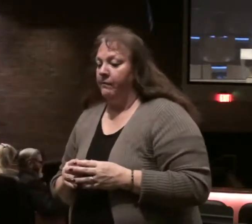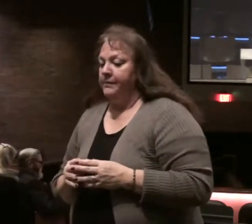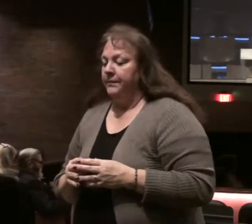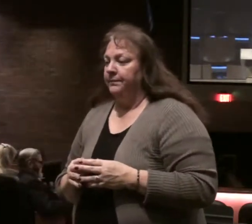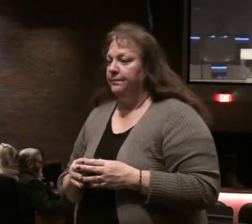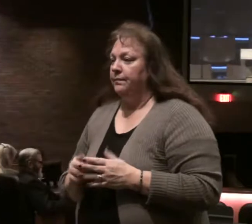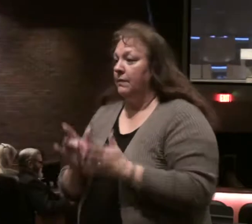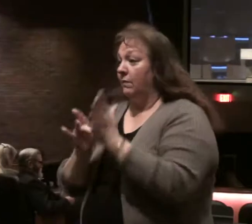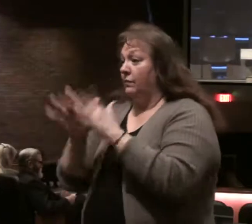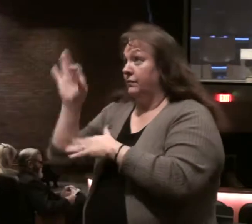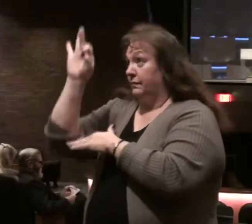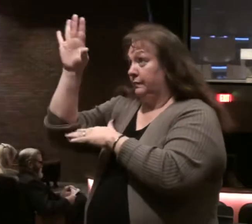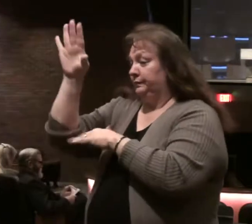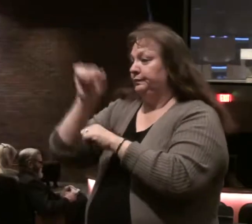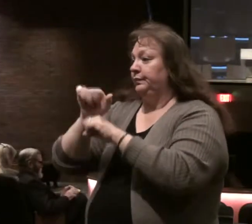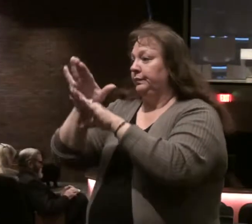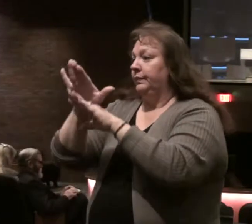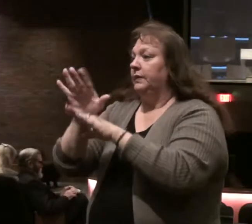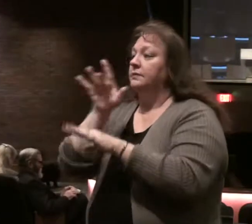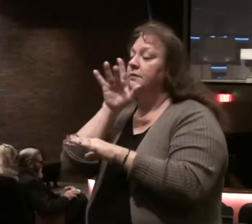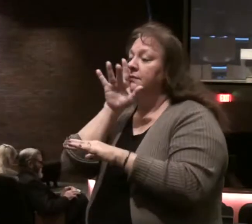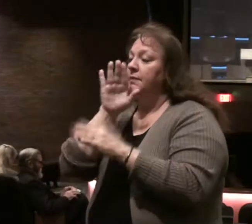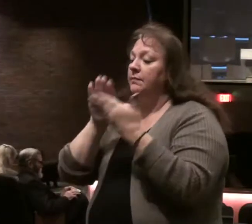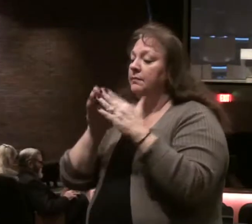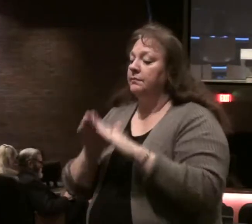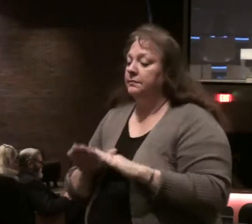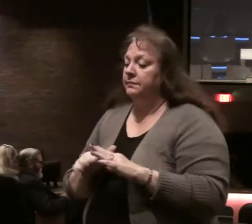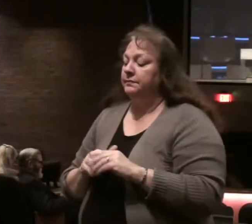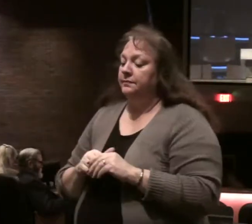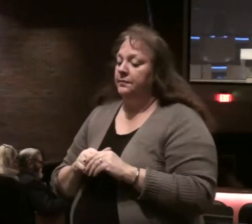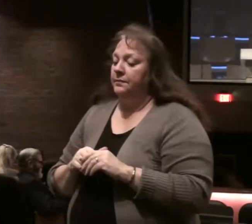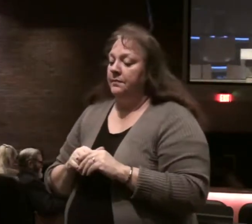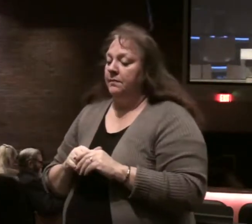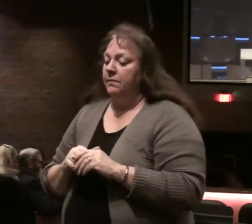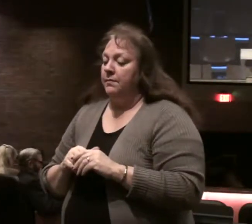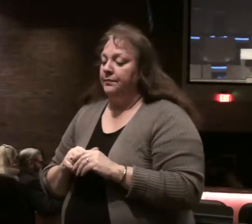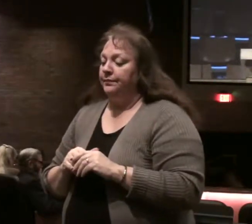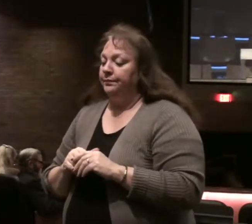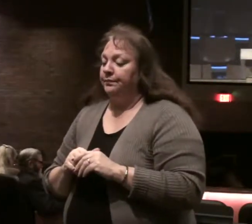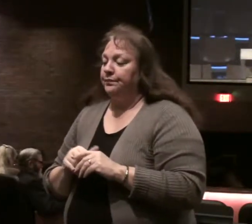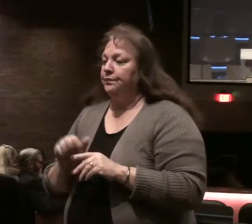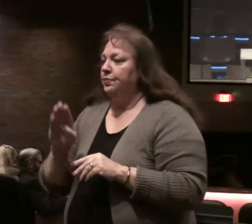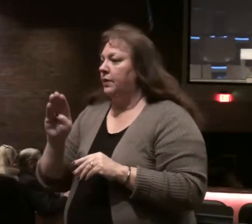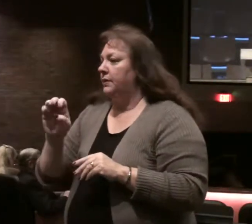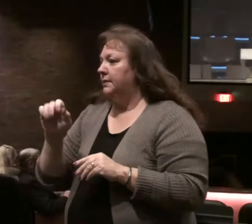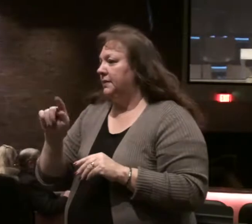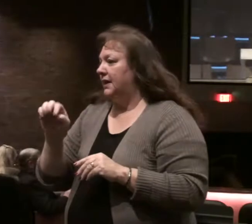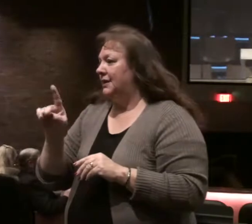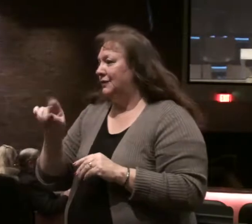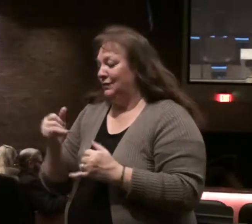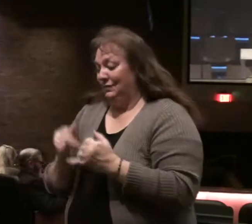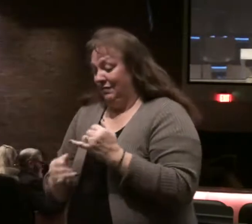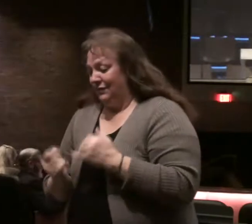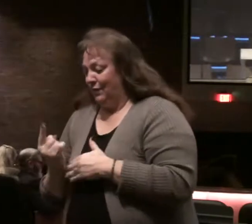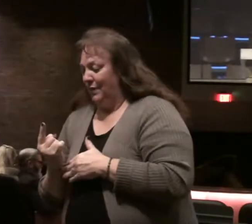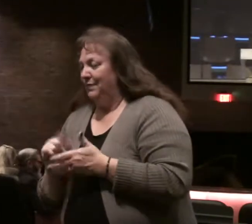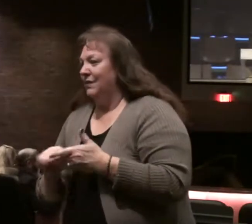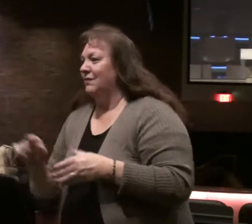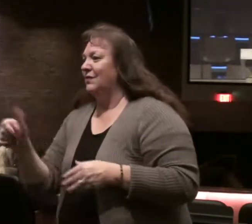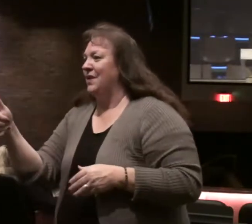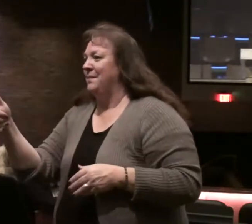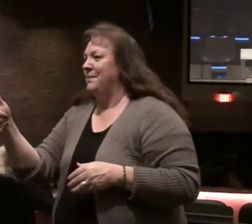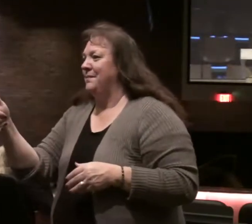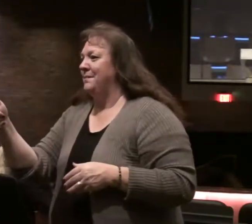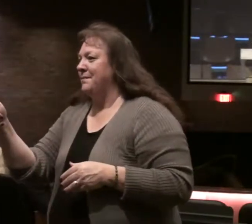The Sermon on Mount begins with attitudes, Matthew chapter 5, and the attitudes end, look at verse